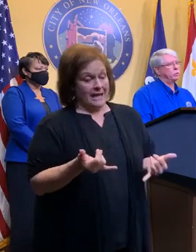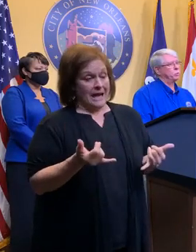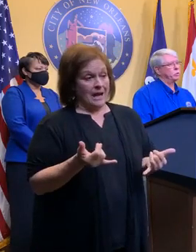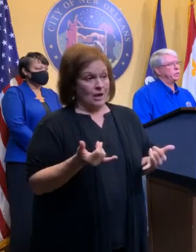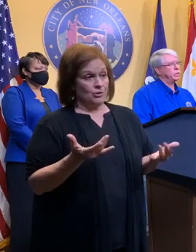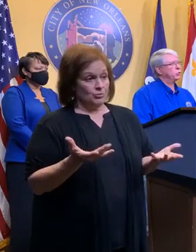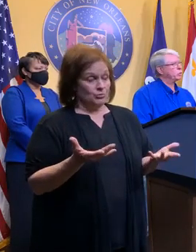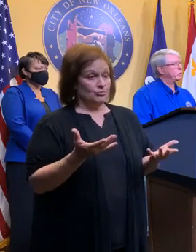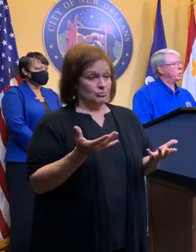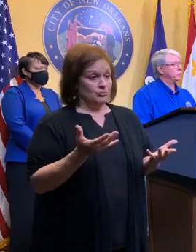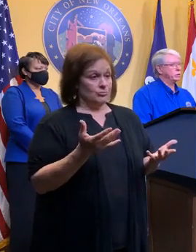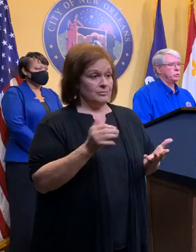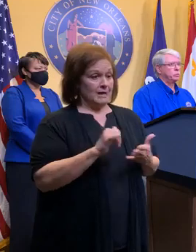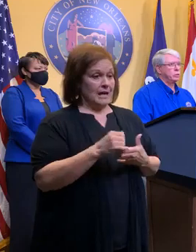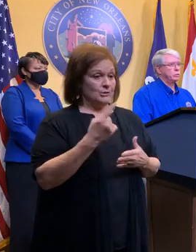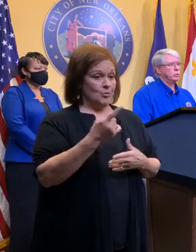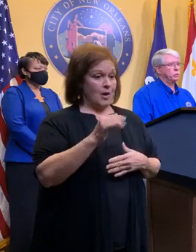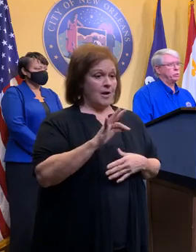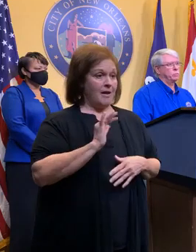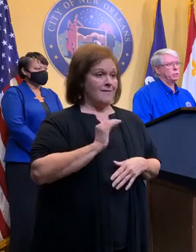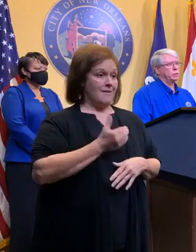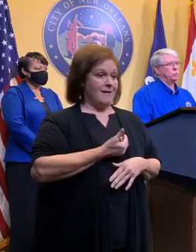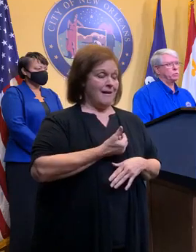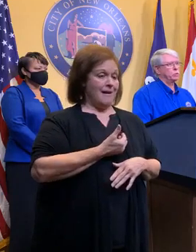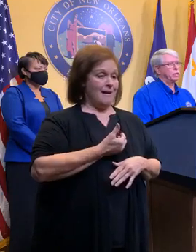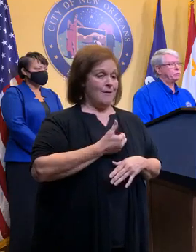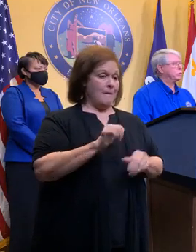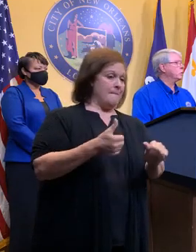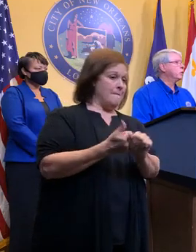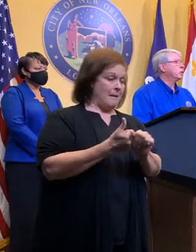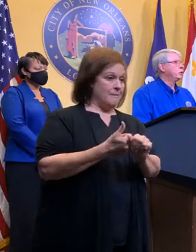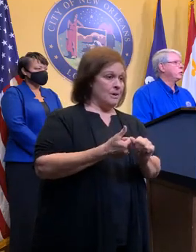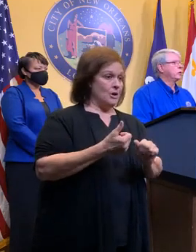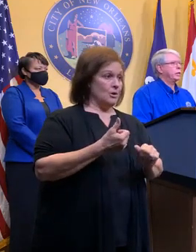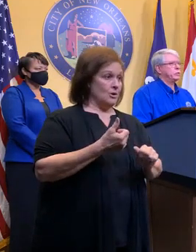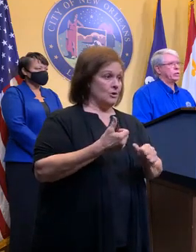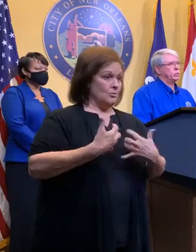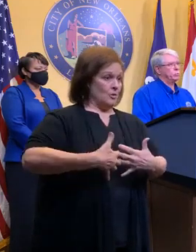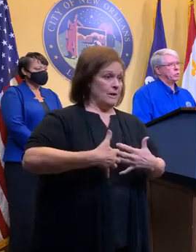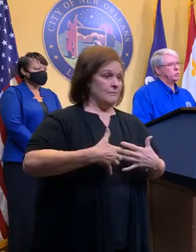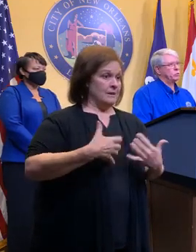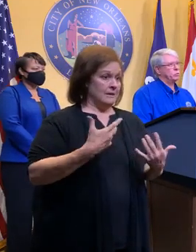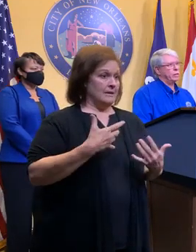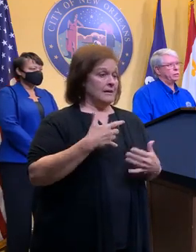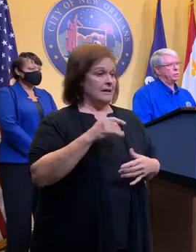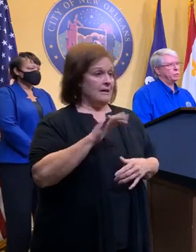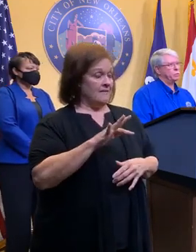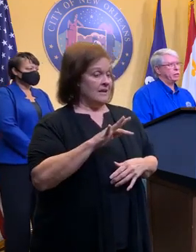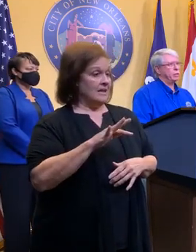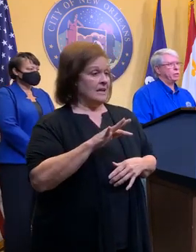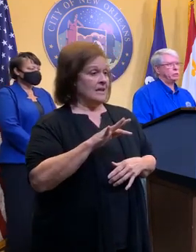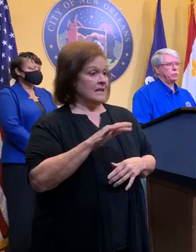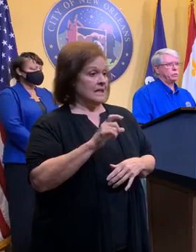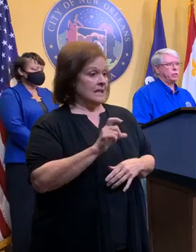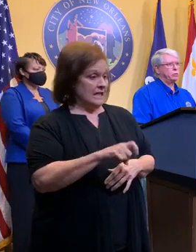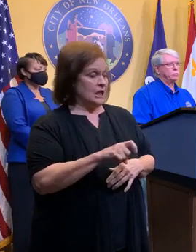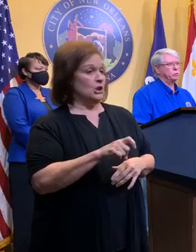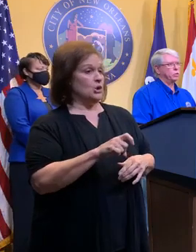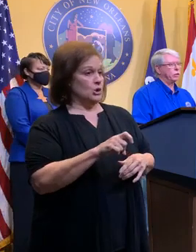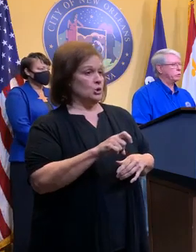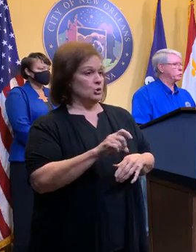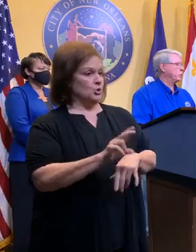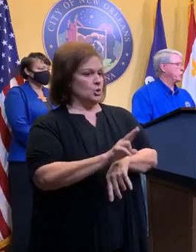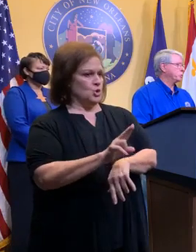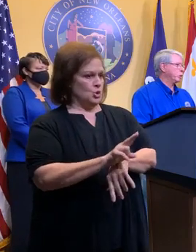time, that is one of our go-to pieces of equipment. We'll have to utilize that equipment to provide the power that's